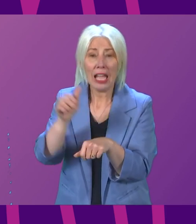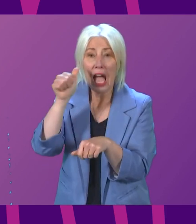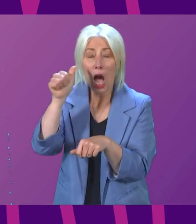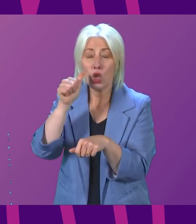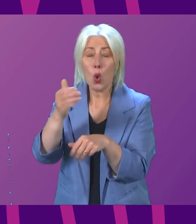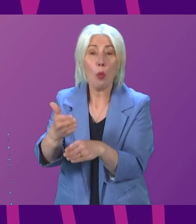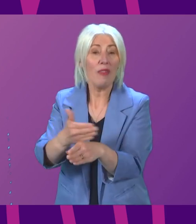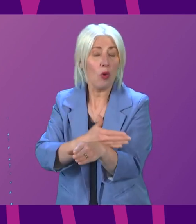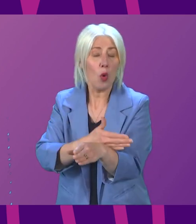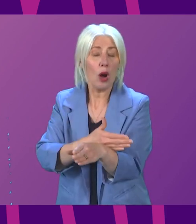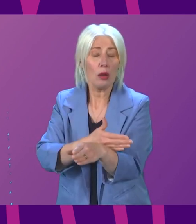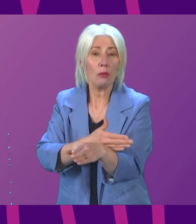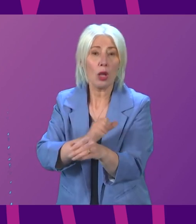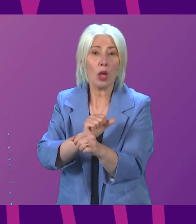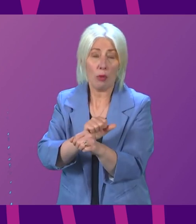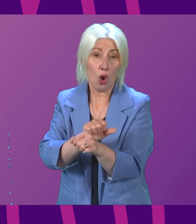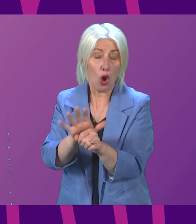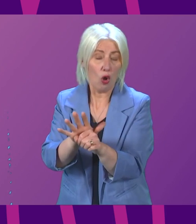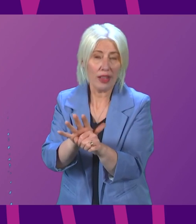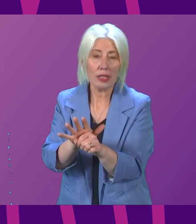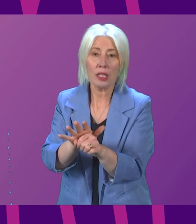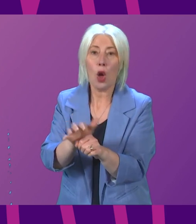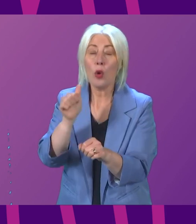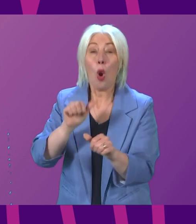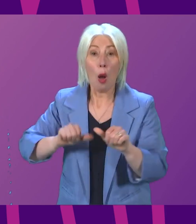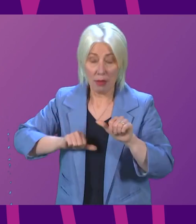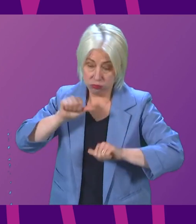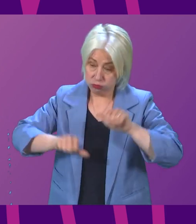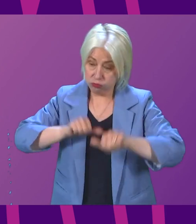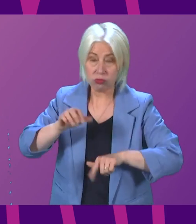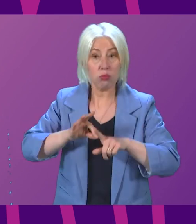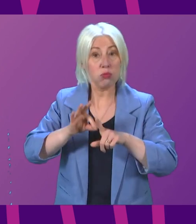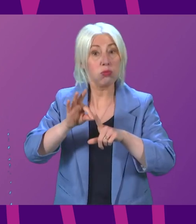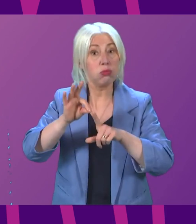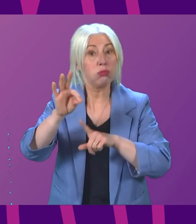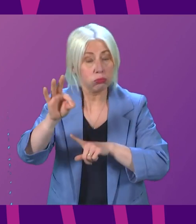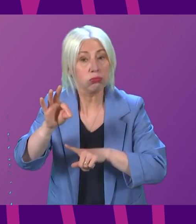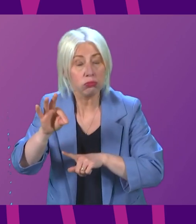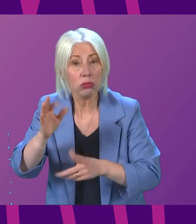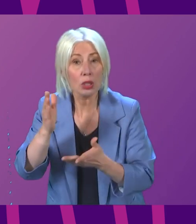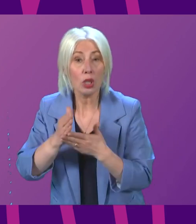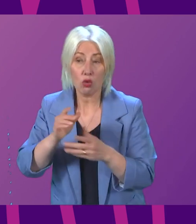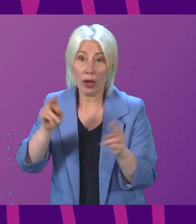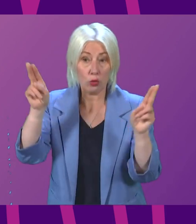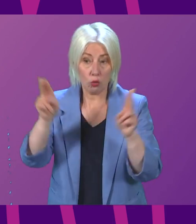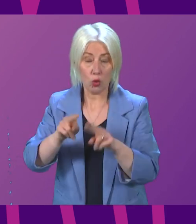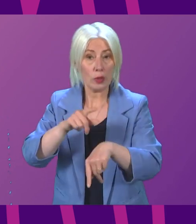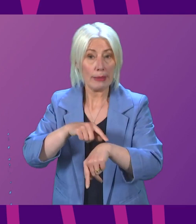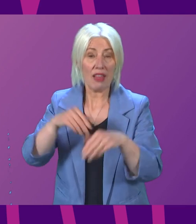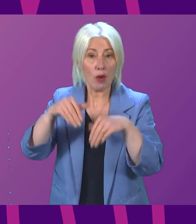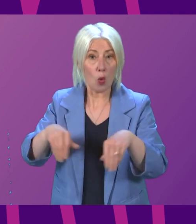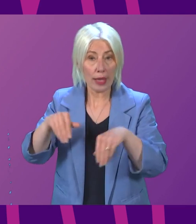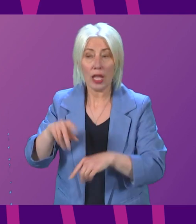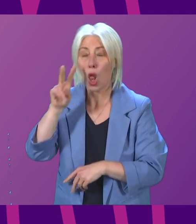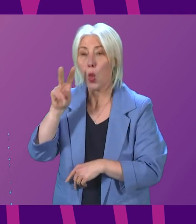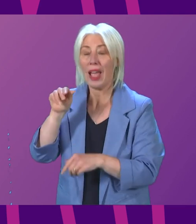we had the pandemic, there was significant progress being made in reducing waiting time. So if we take out